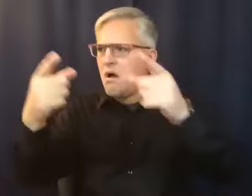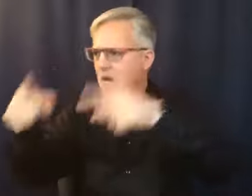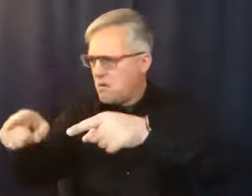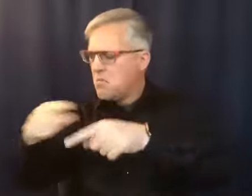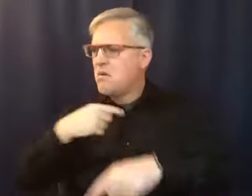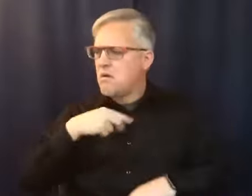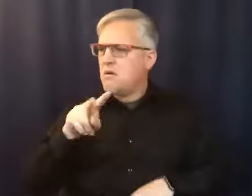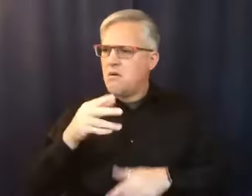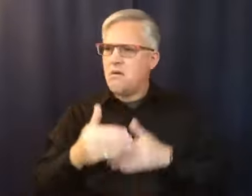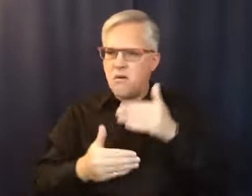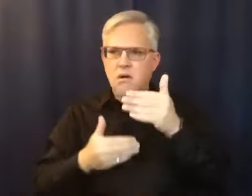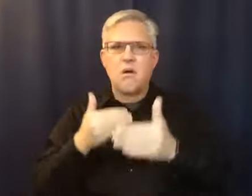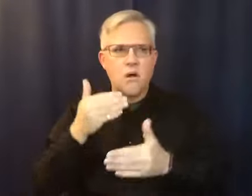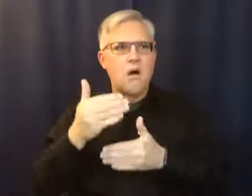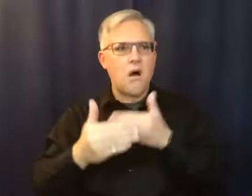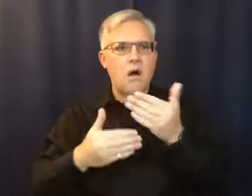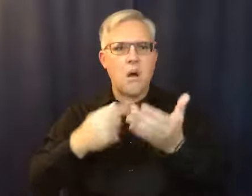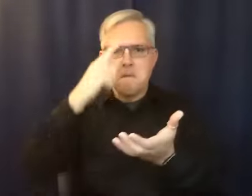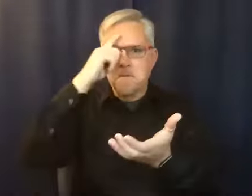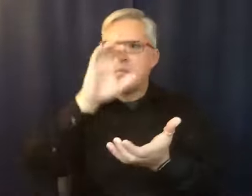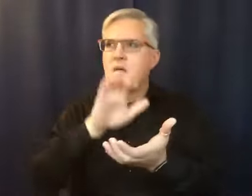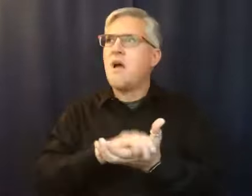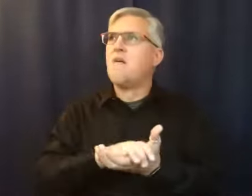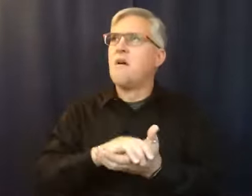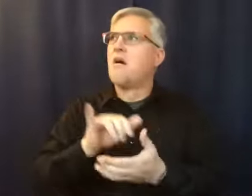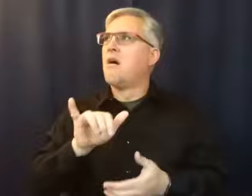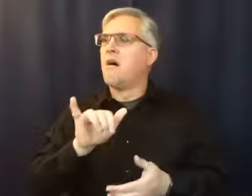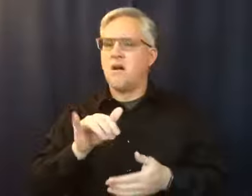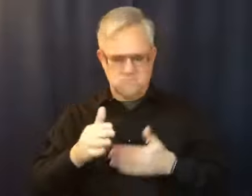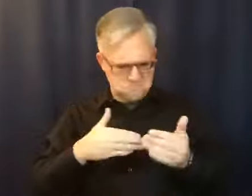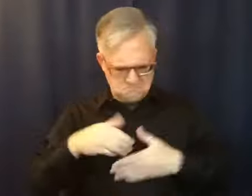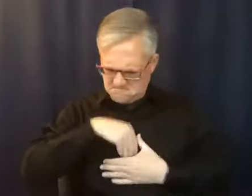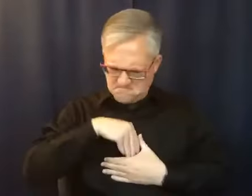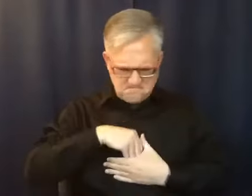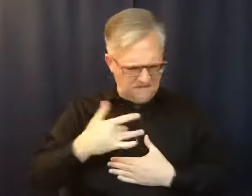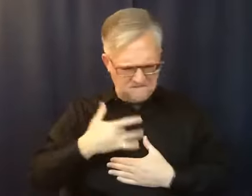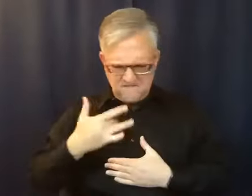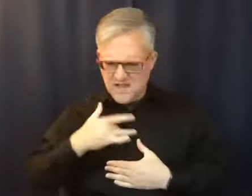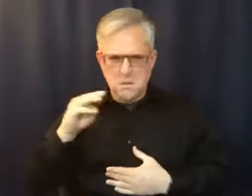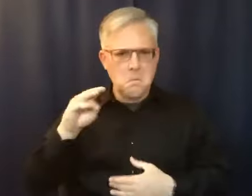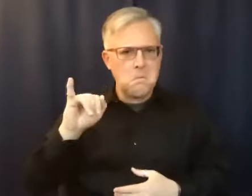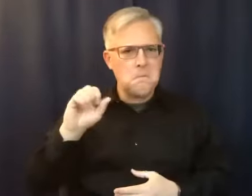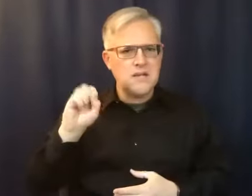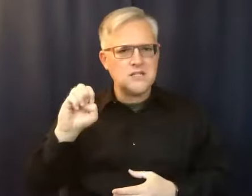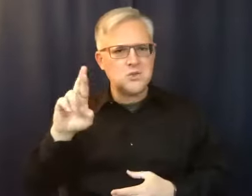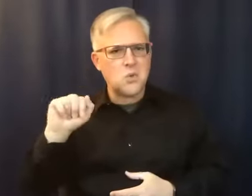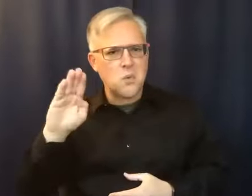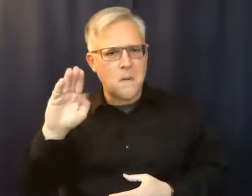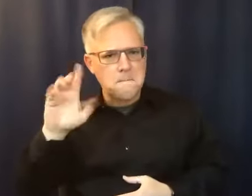inside, as miserable as I was with the wars going on in my head, that there might be